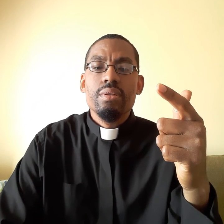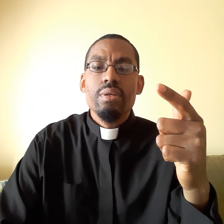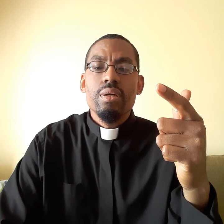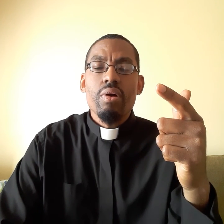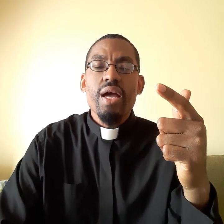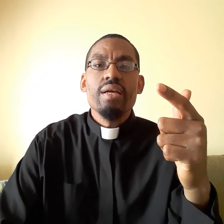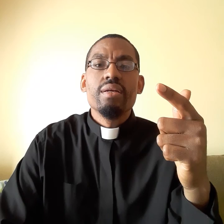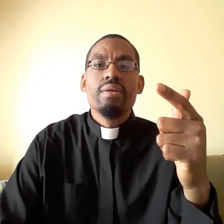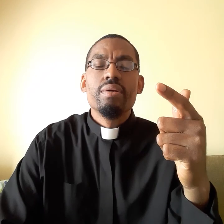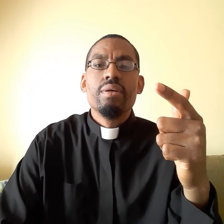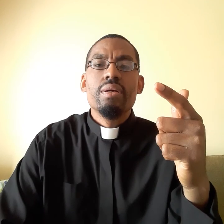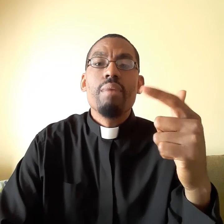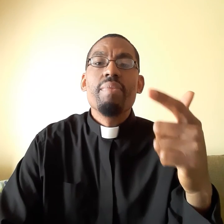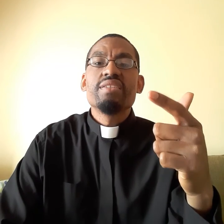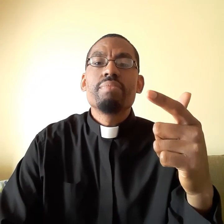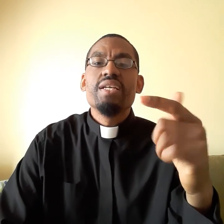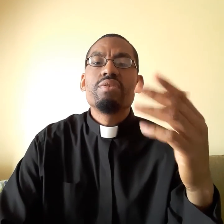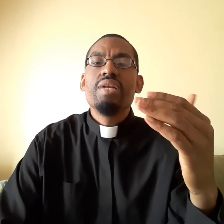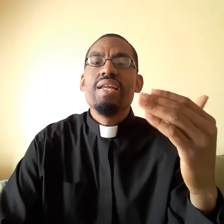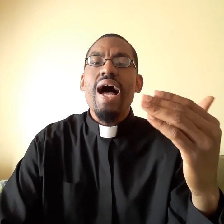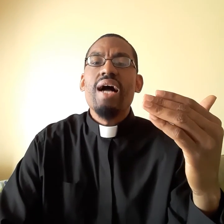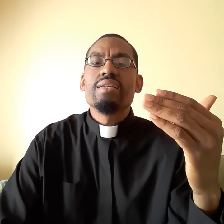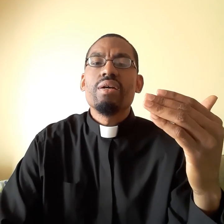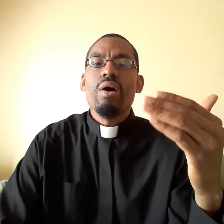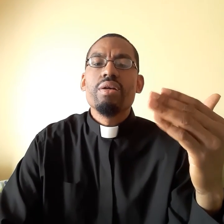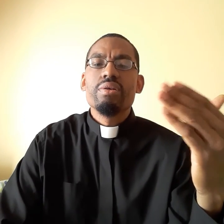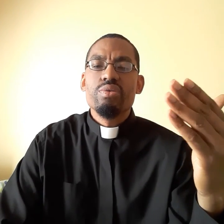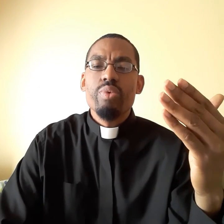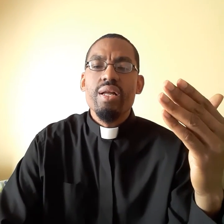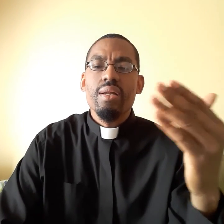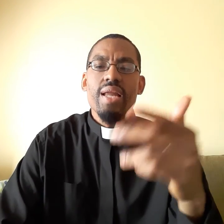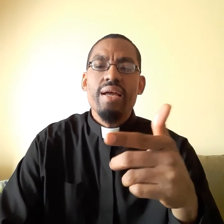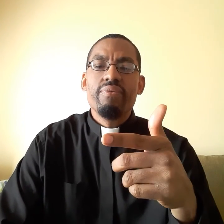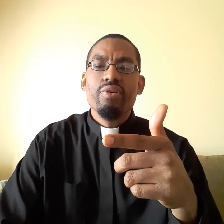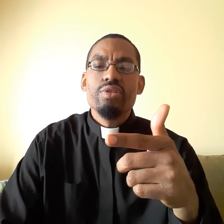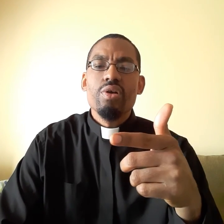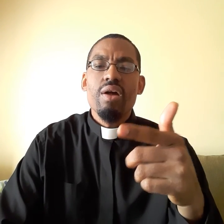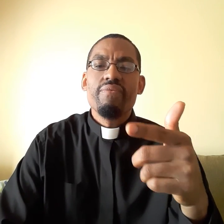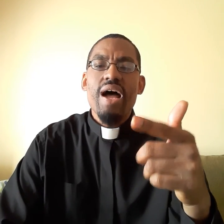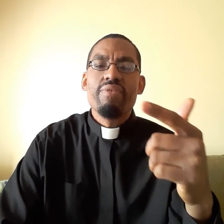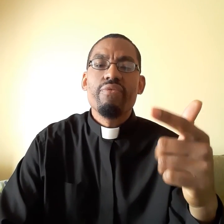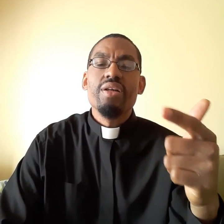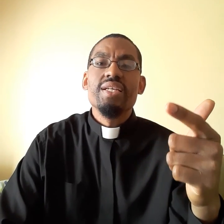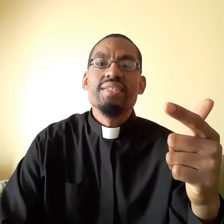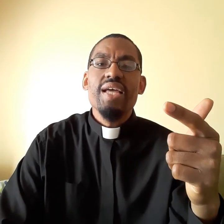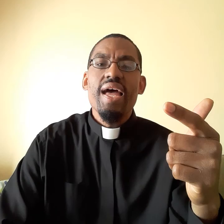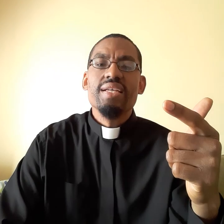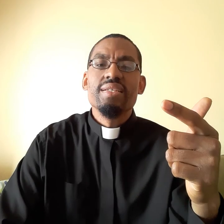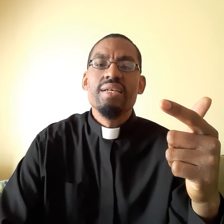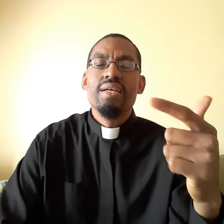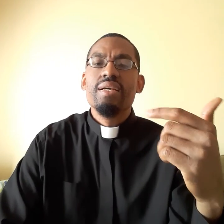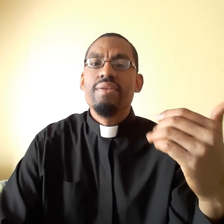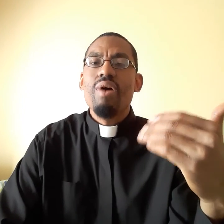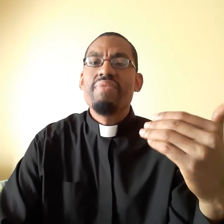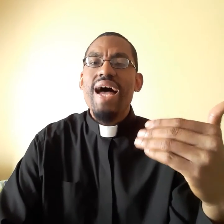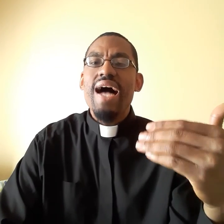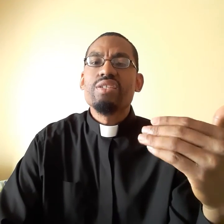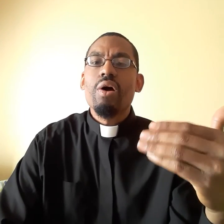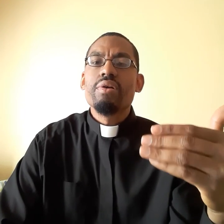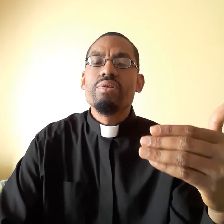okay amiss means you didn't ask according to his will like 1 John 5 and 14 says you have to ask according to